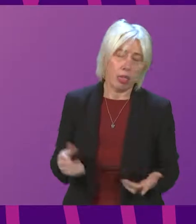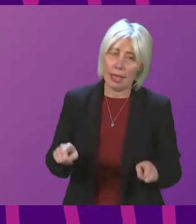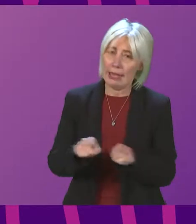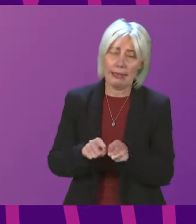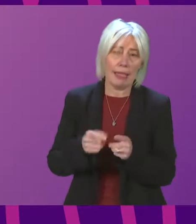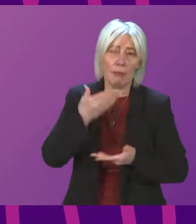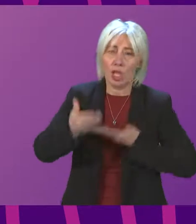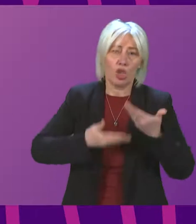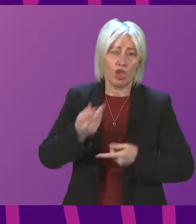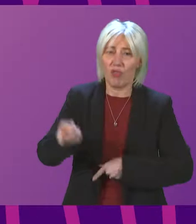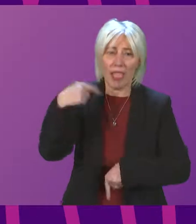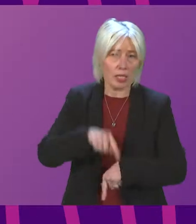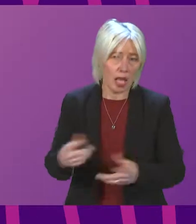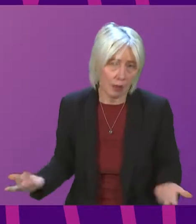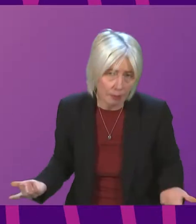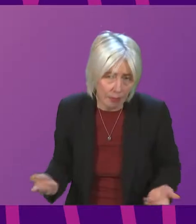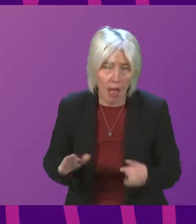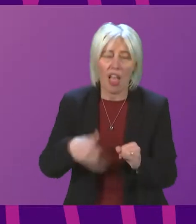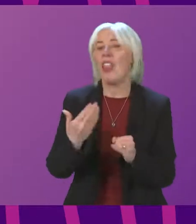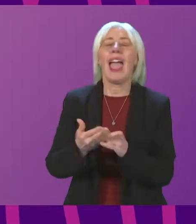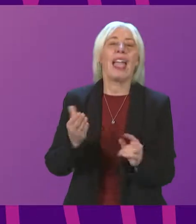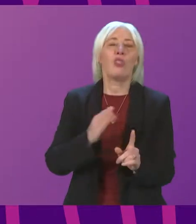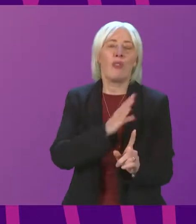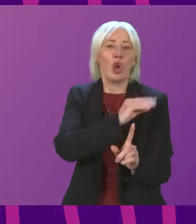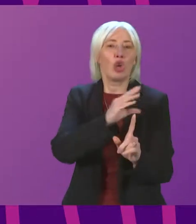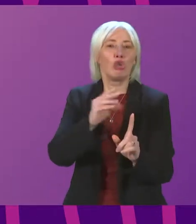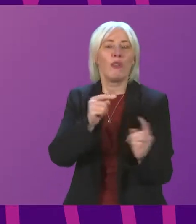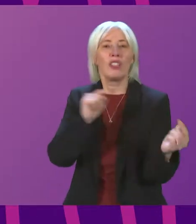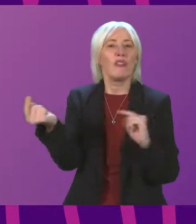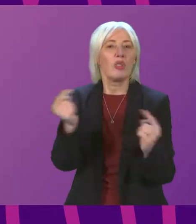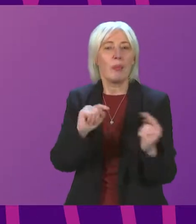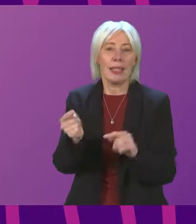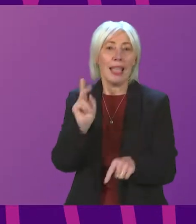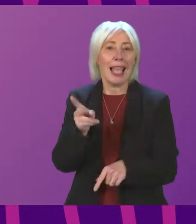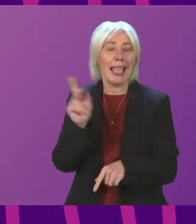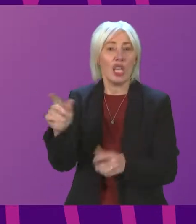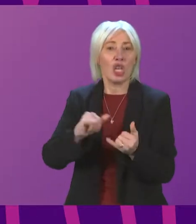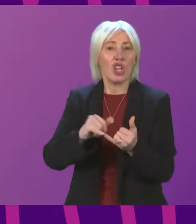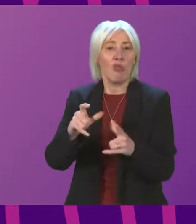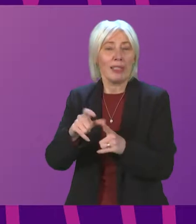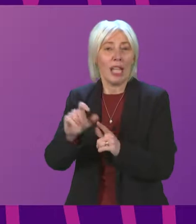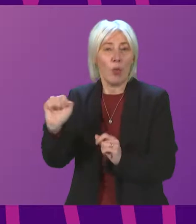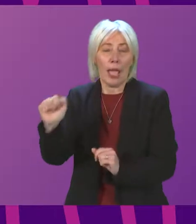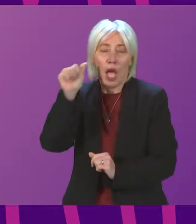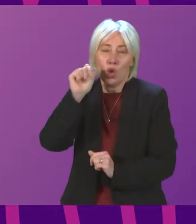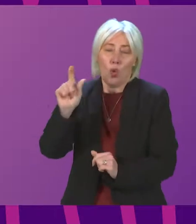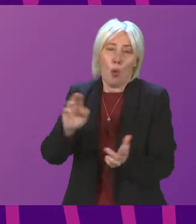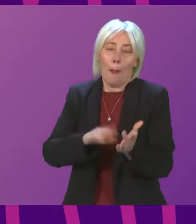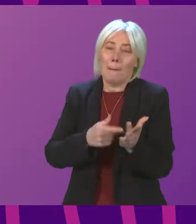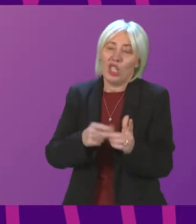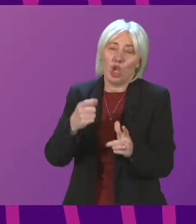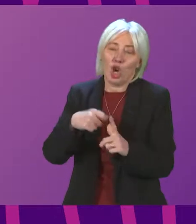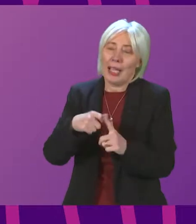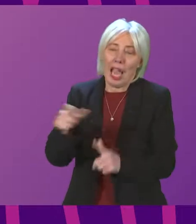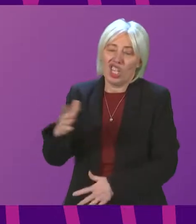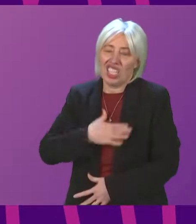last time. But at the end of the Conservative debate, and I'm going to quote again from Sharon Dowie, and I know Mr Kerr didn't like this when the First Minister said it,